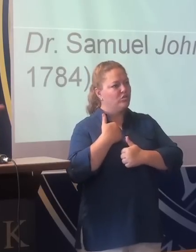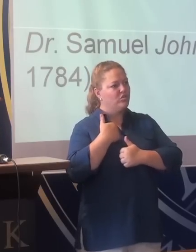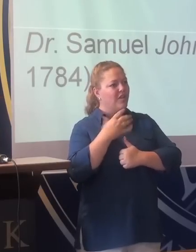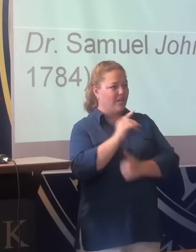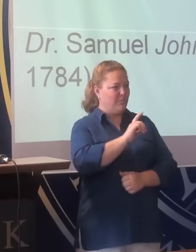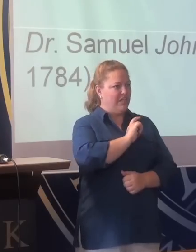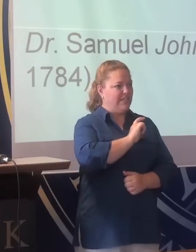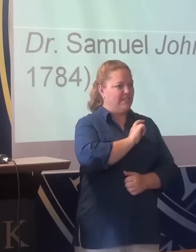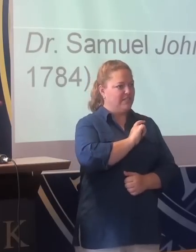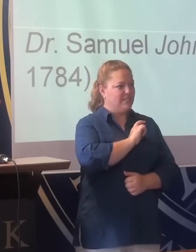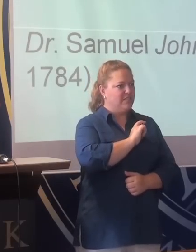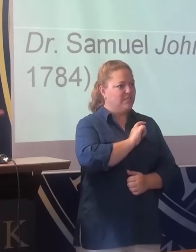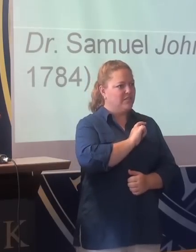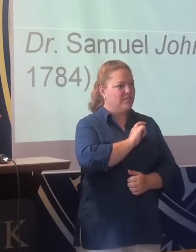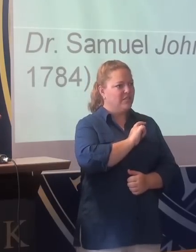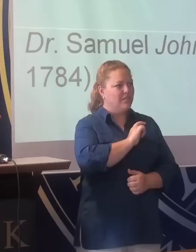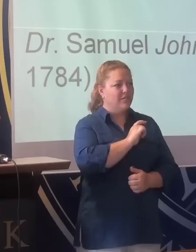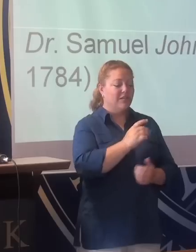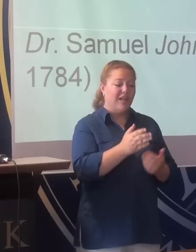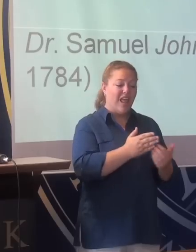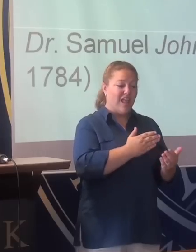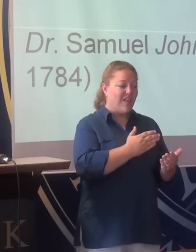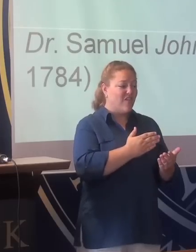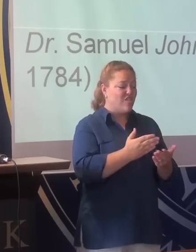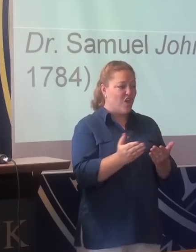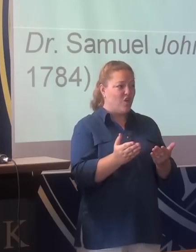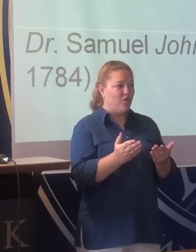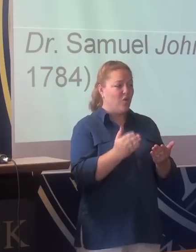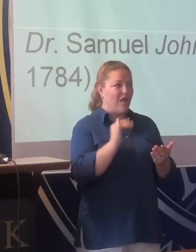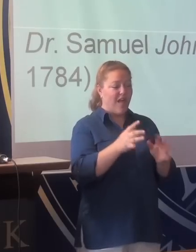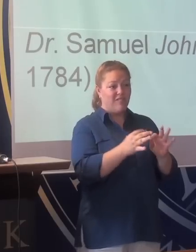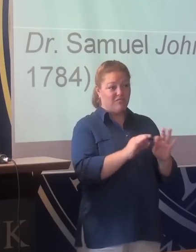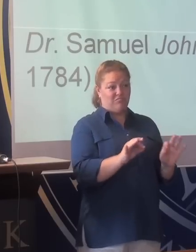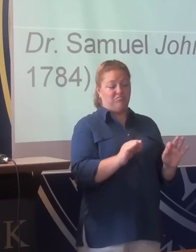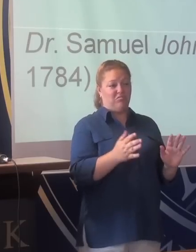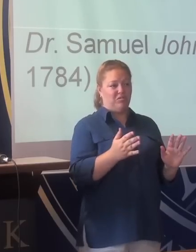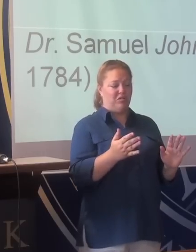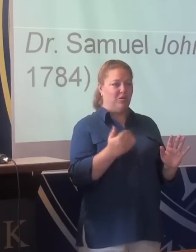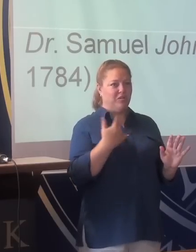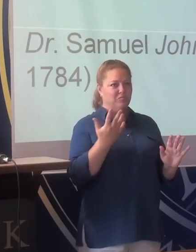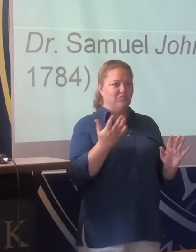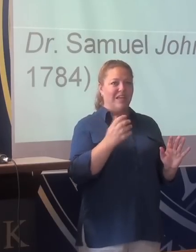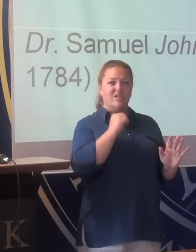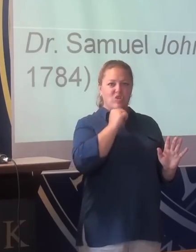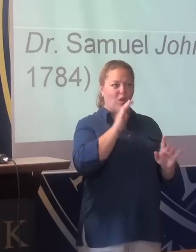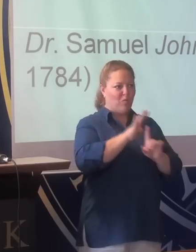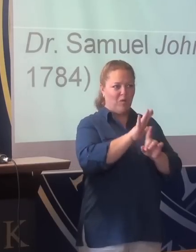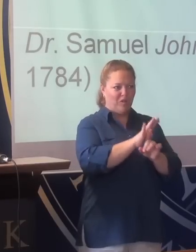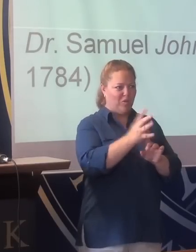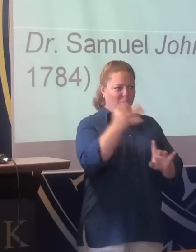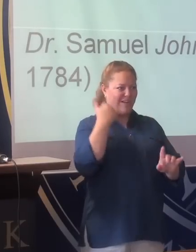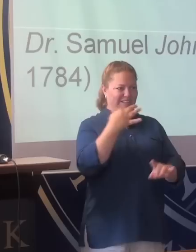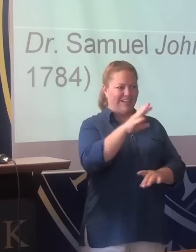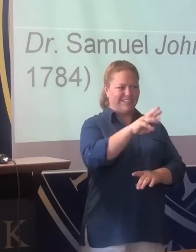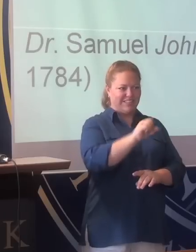And however unfashionable that would have been for me to say, sporting my ban the bomb badge in the